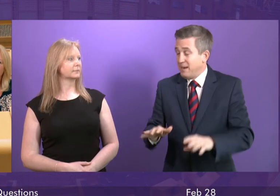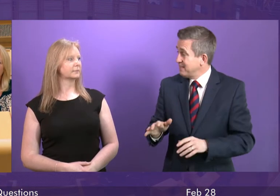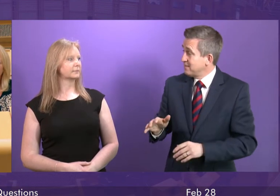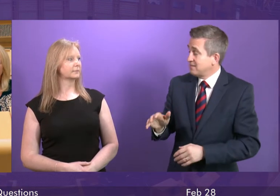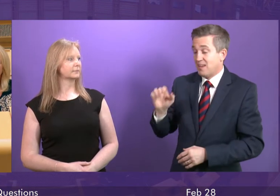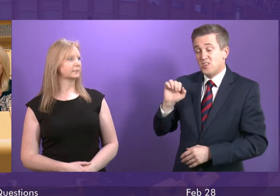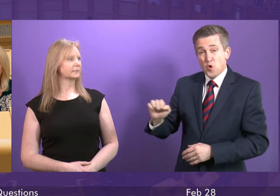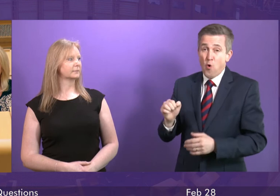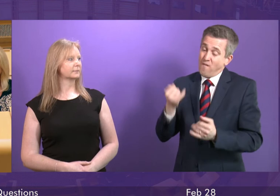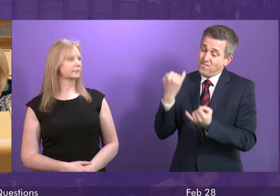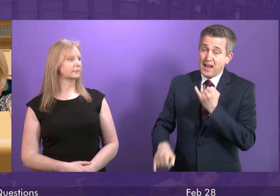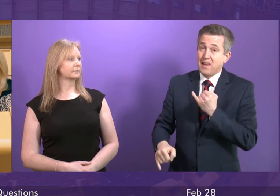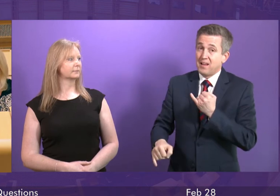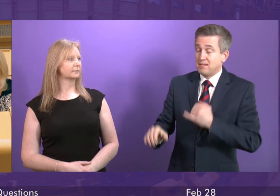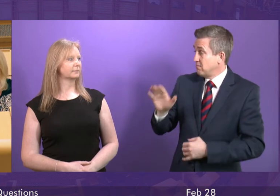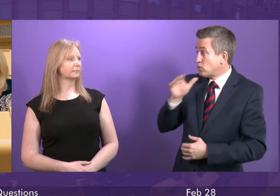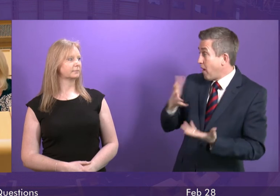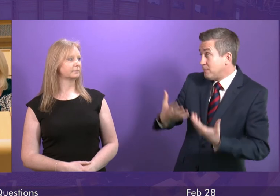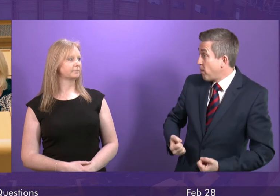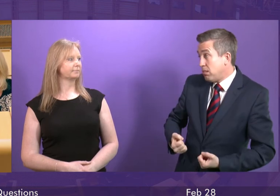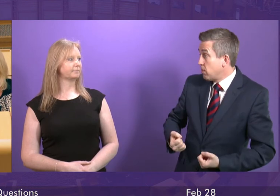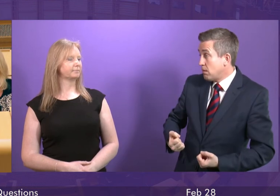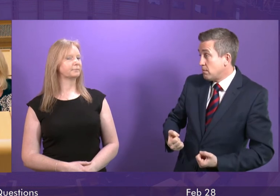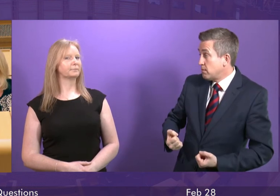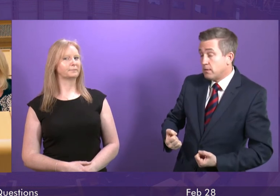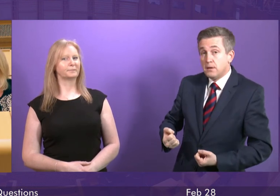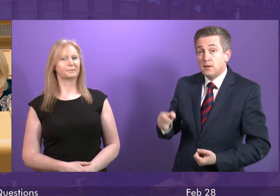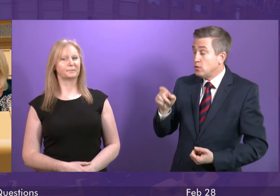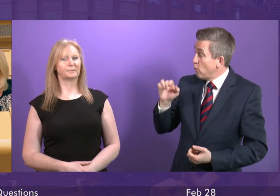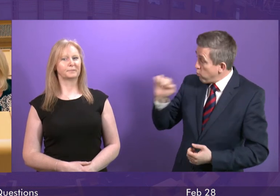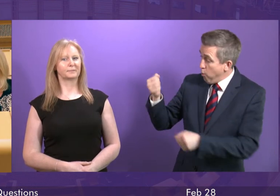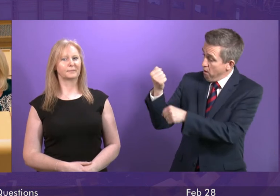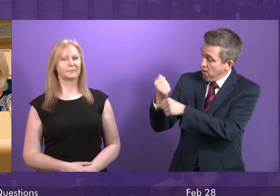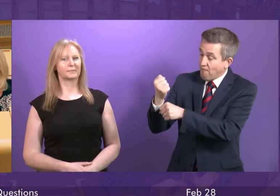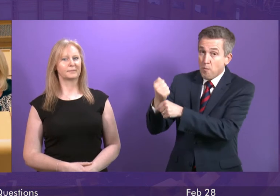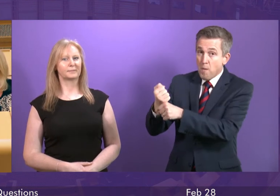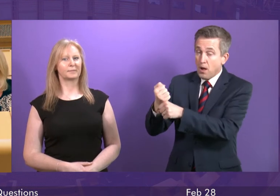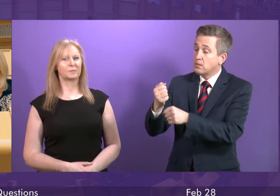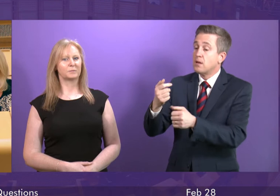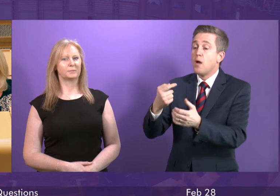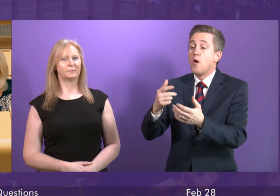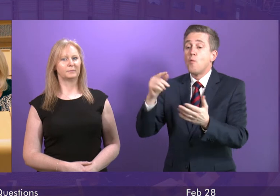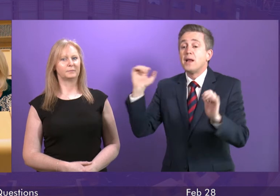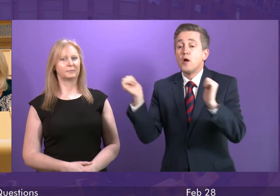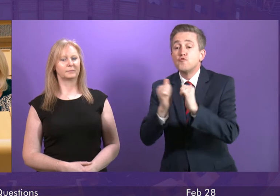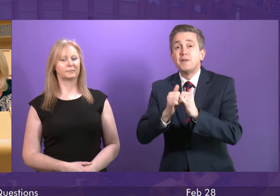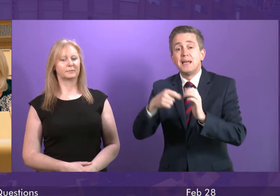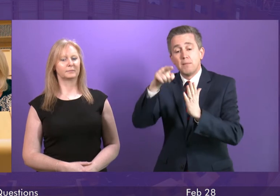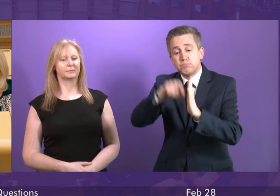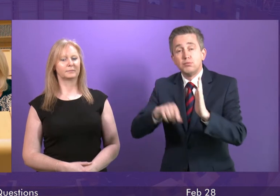failure and it's unacceptable. So can I suggest that when this Government legislates to set a guarantee, it meets it. And that when people lack